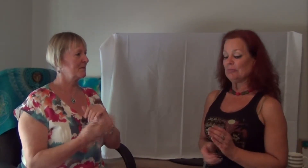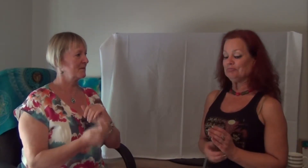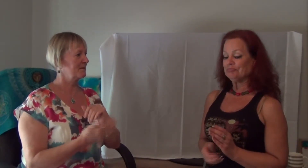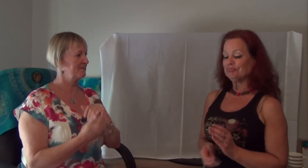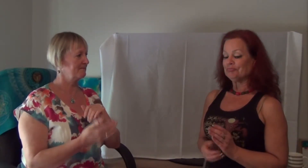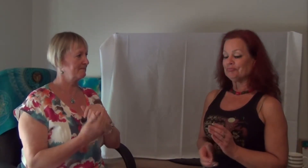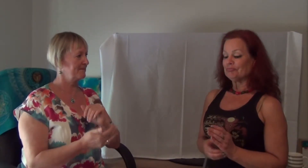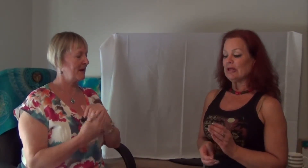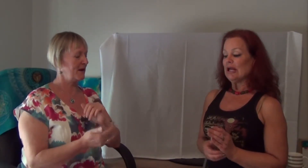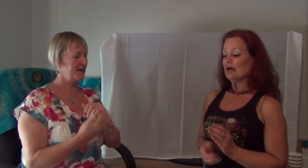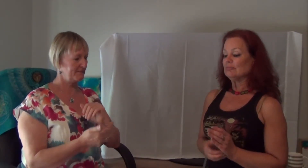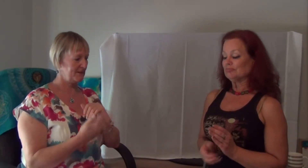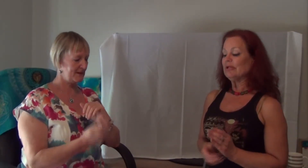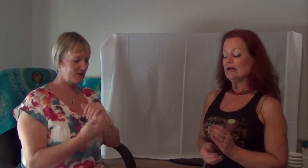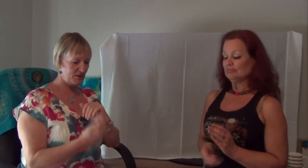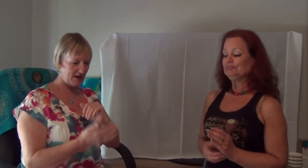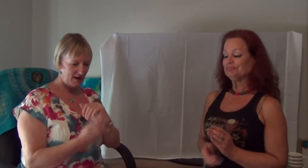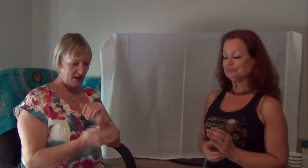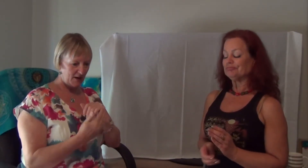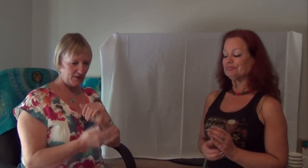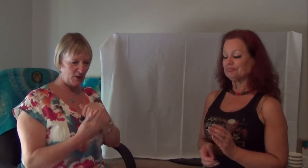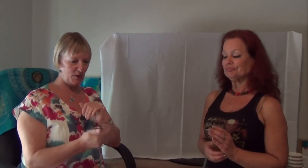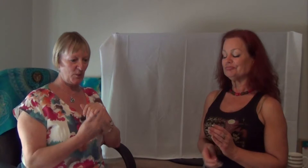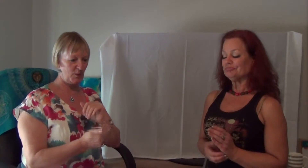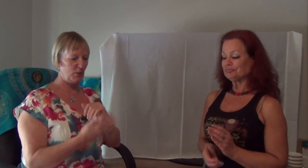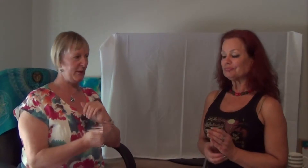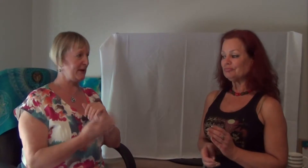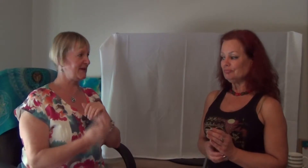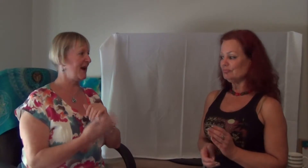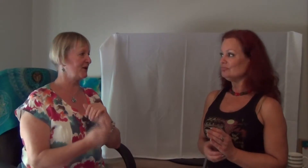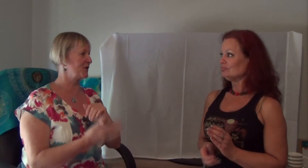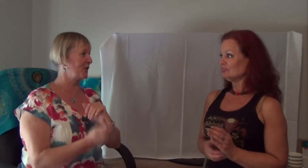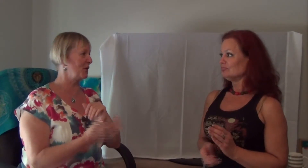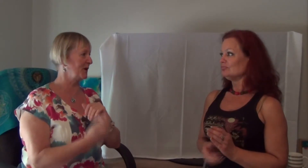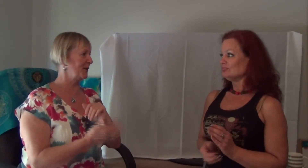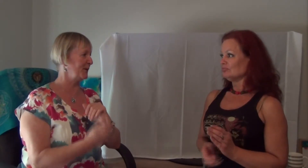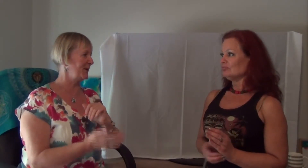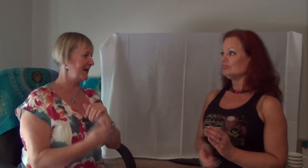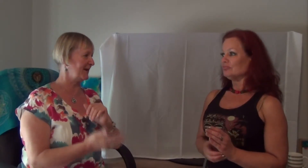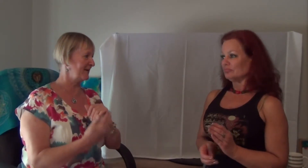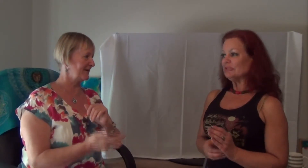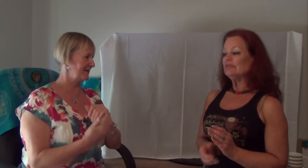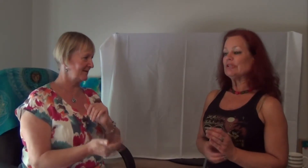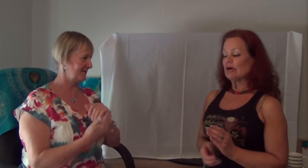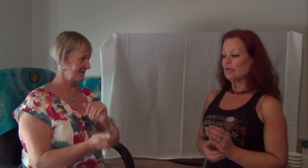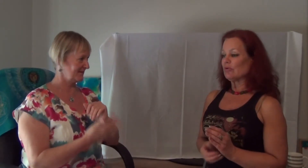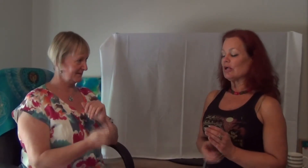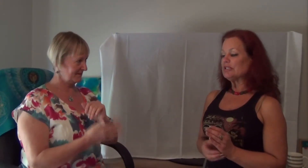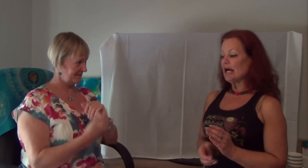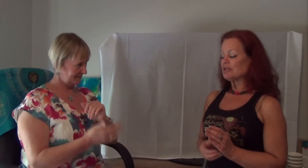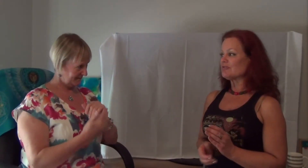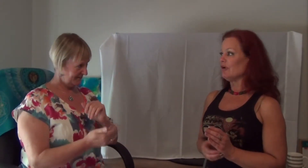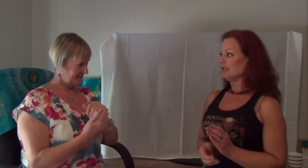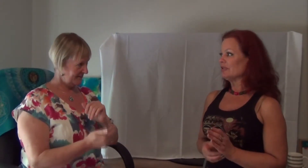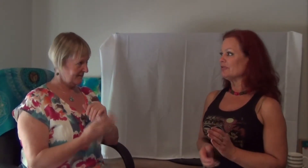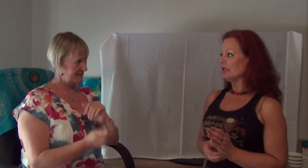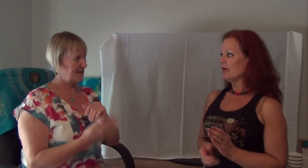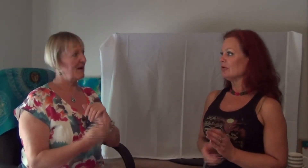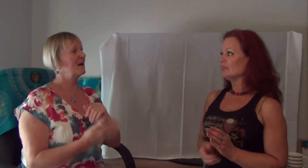yeah, yeah. Even though we were attached falling through the air. Even though we were attached falling through the air. And